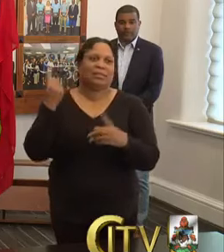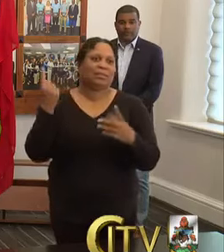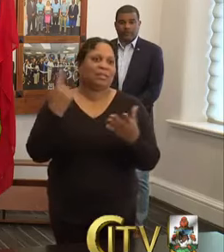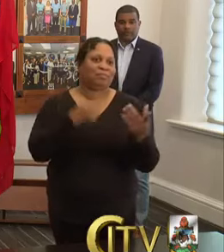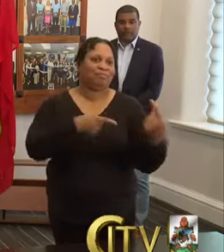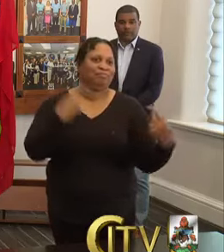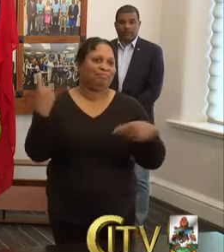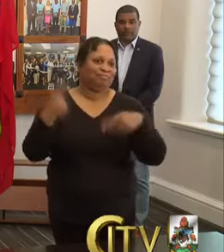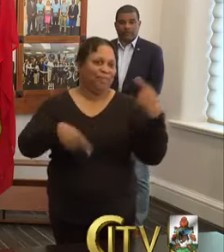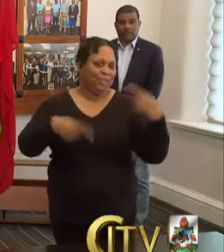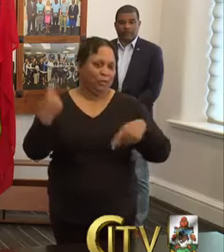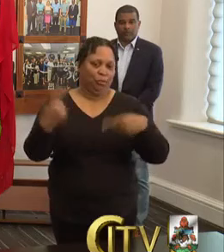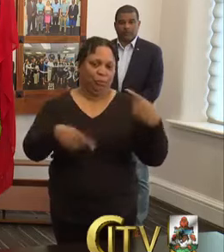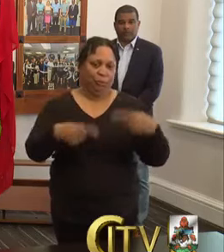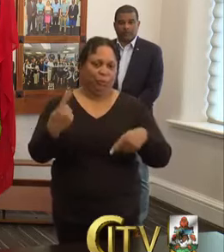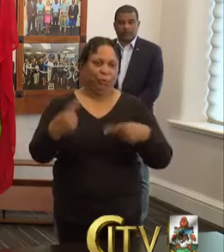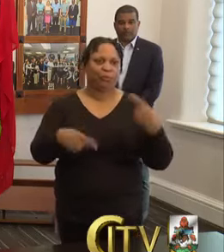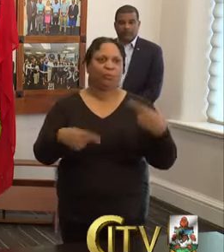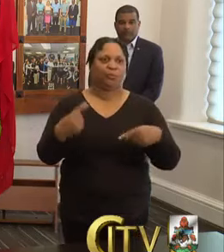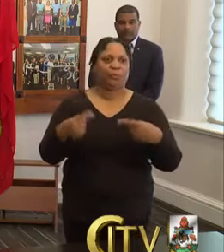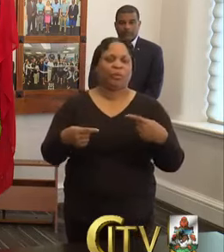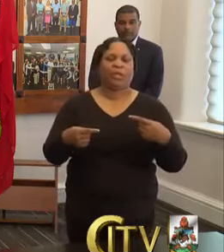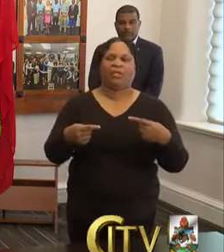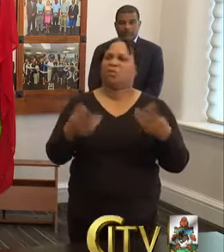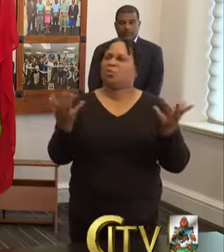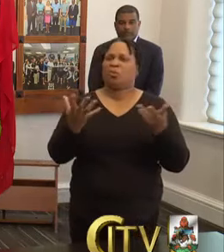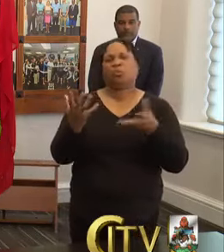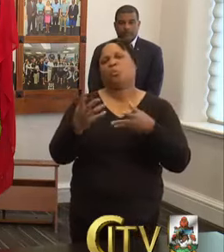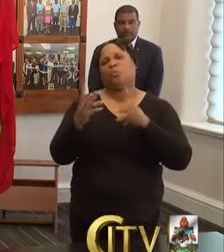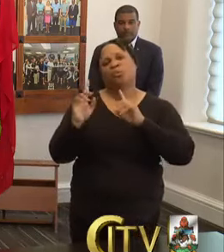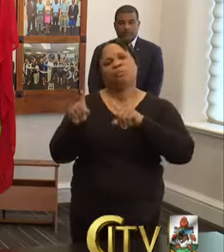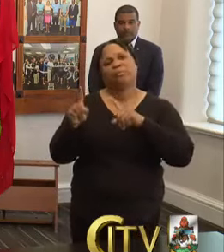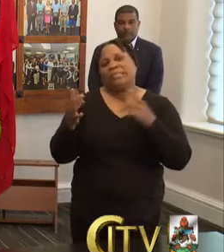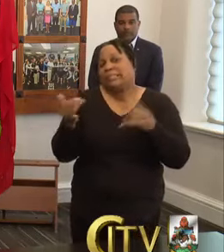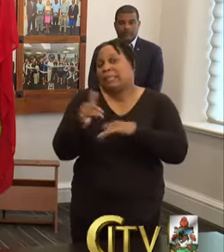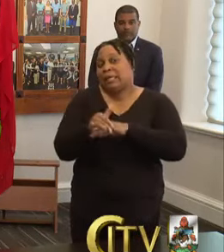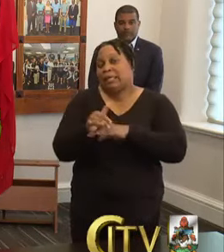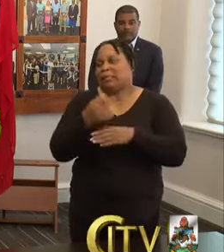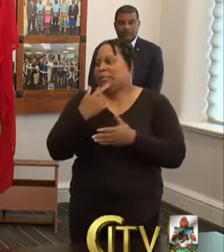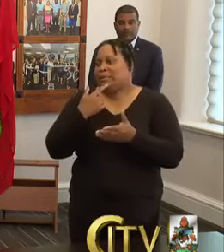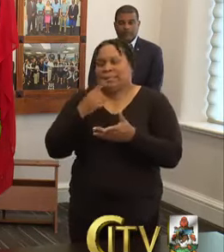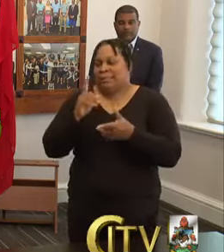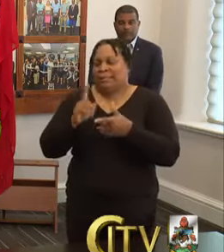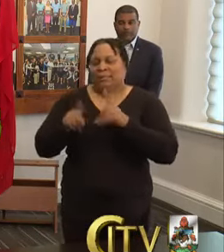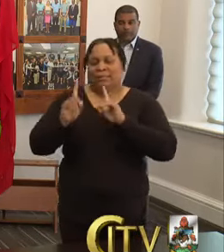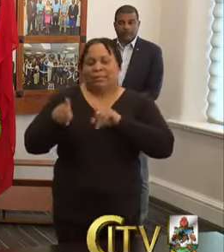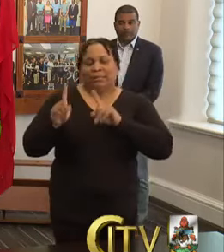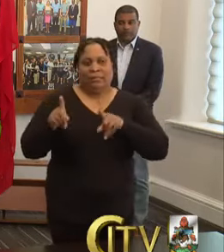dispute. Yeah. So, uh, what's the progress tonight? Um, I can't necessarily speak to that.